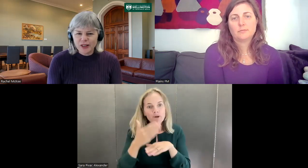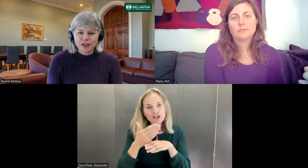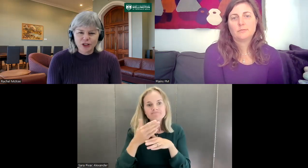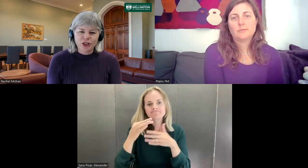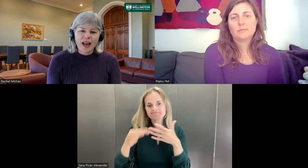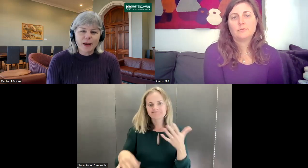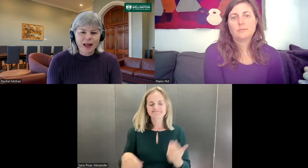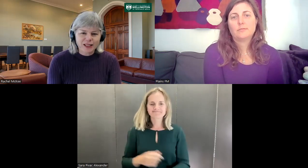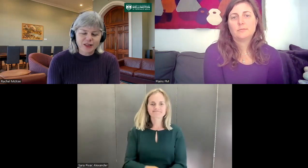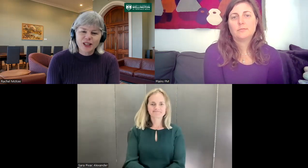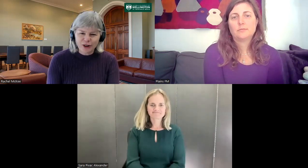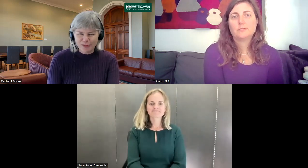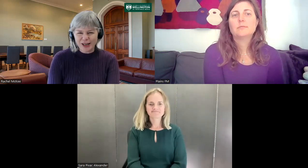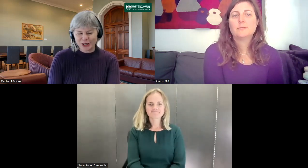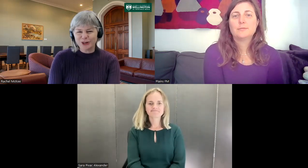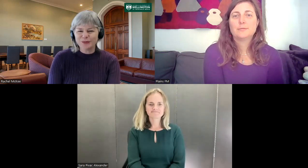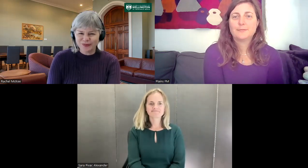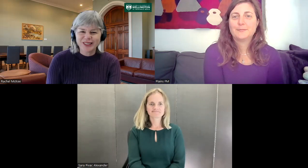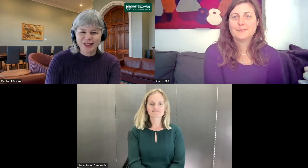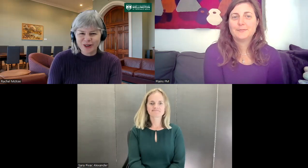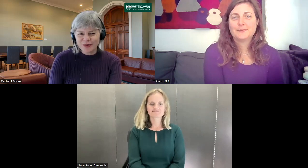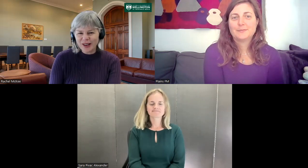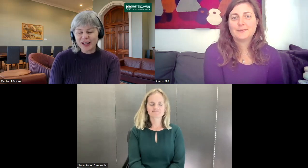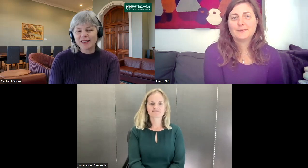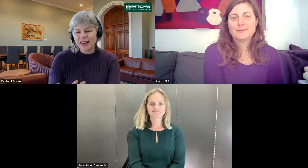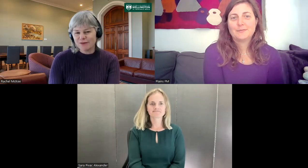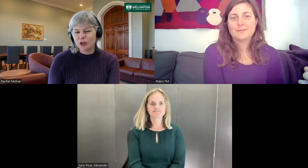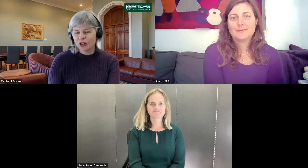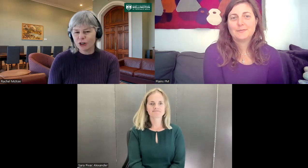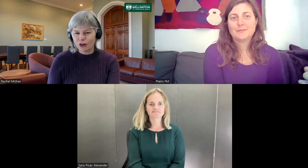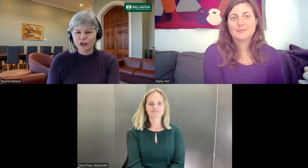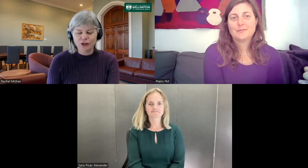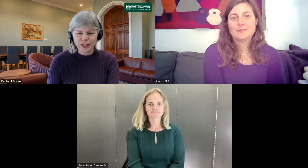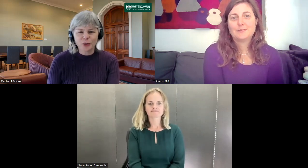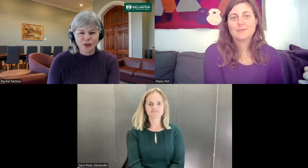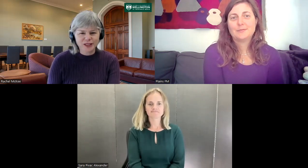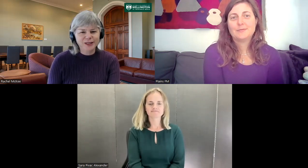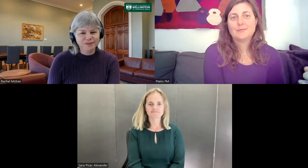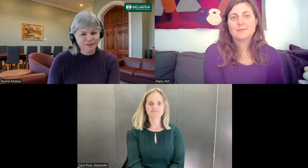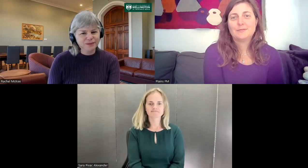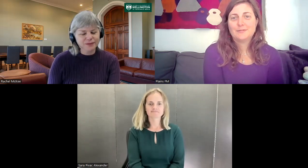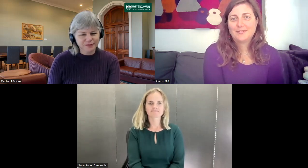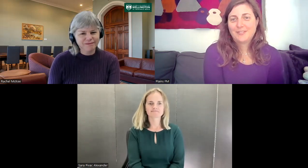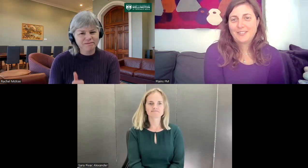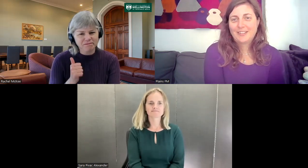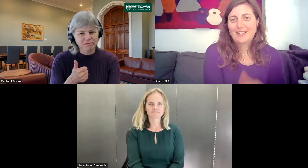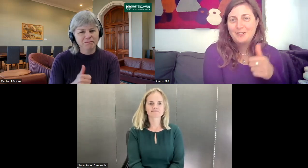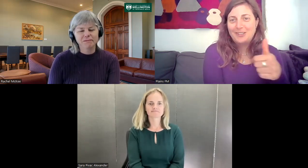So to have that balance of theory and practical. So yeah, they get they learn a lot during their courses. It sounds really